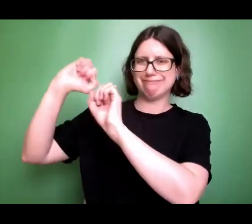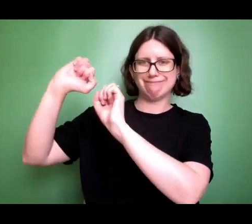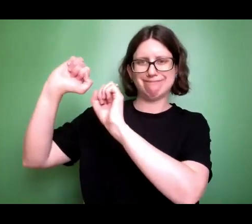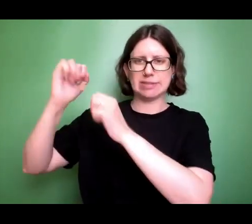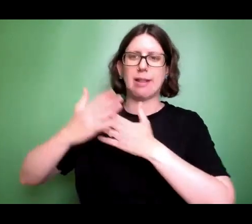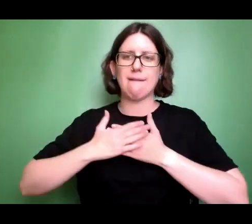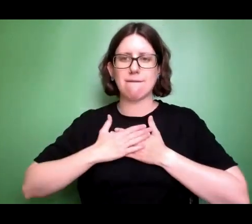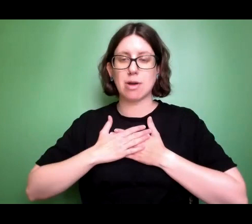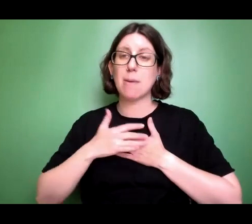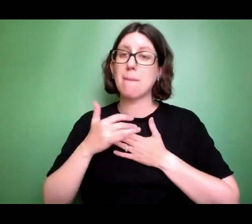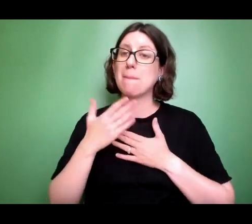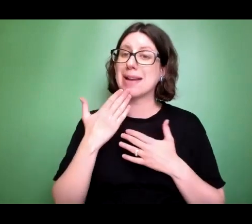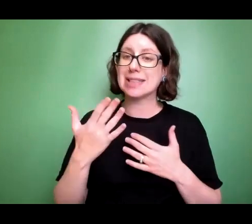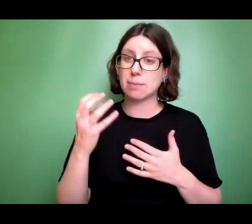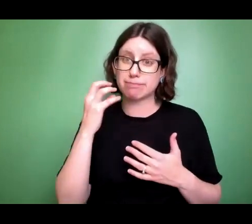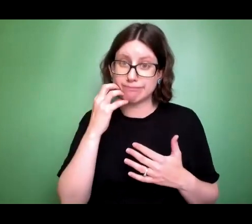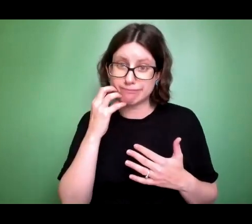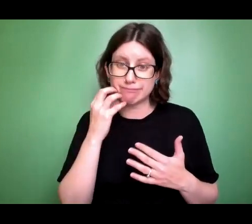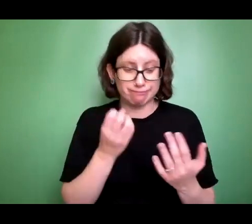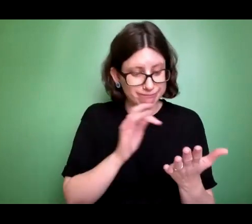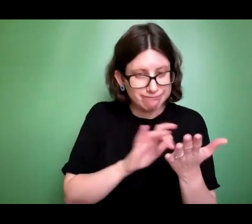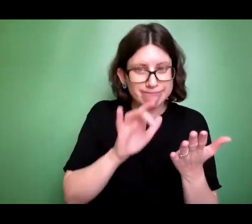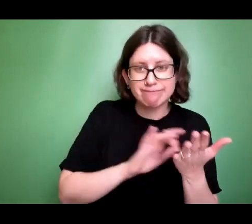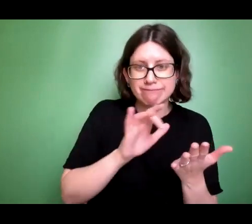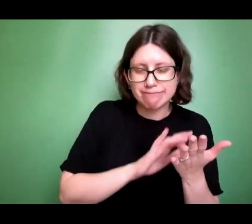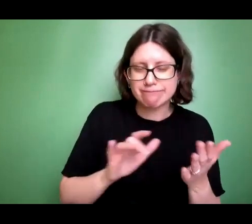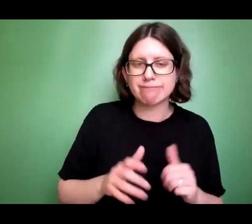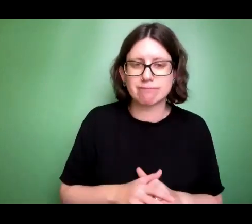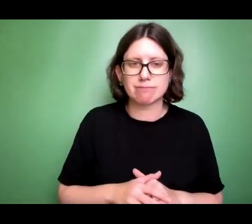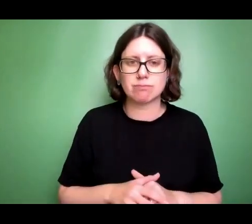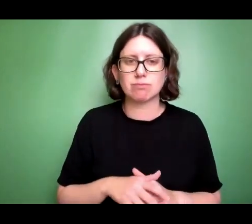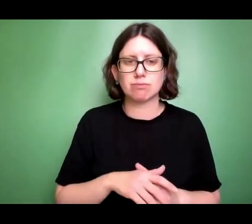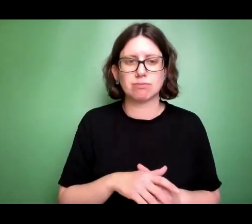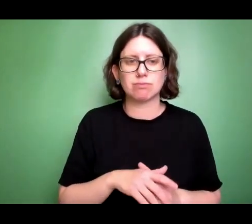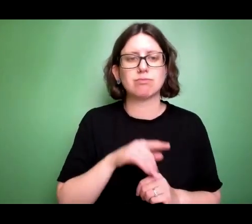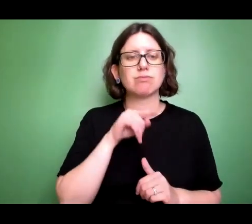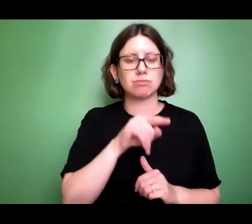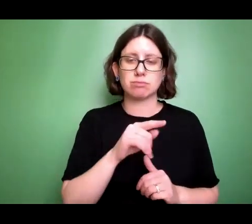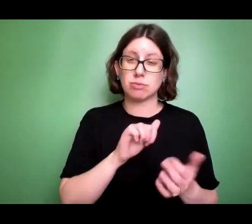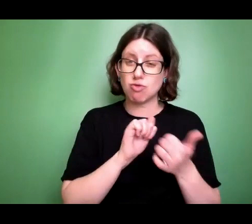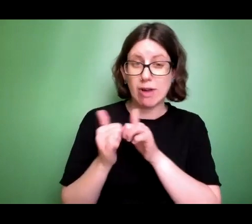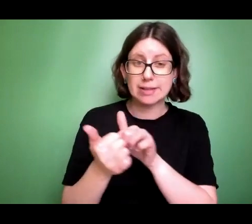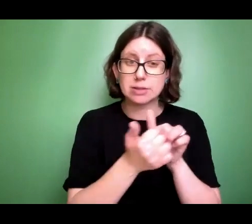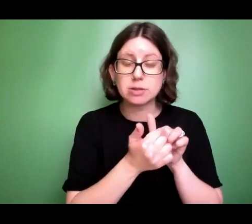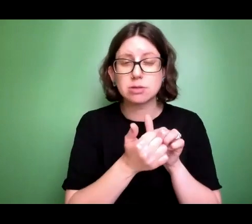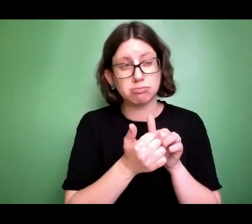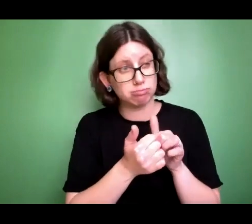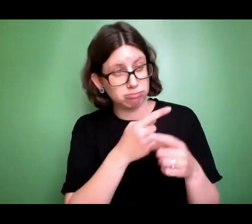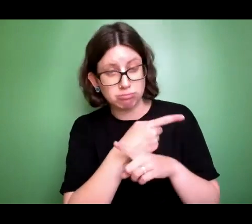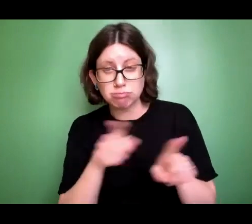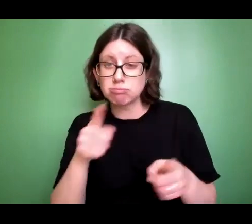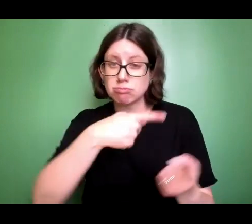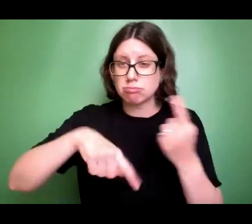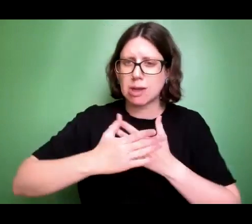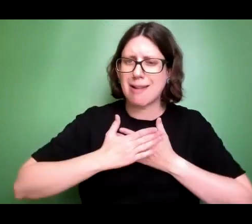you can switch your Bibles on, you can follow the verses on the screen. The Apostle John writes, Dear friends, let us love